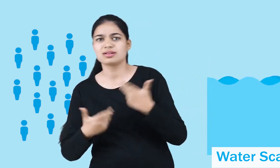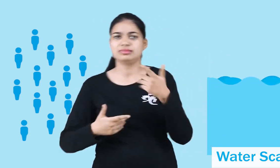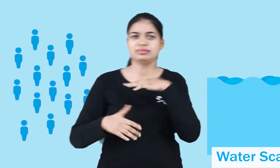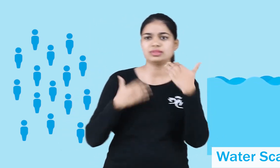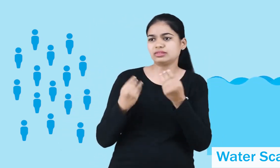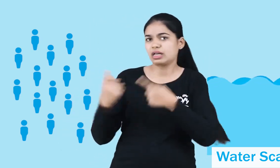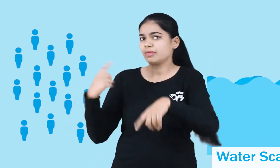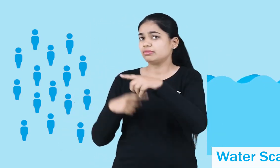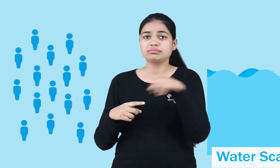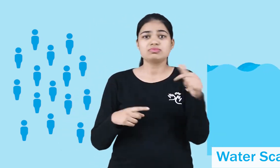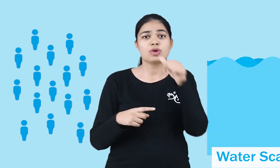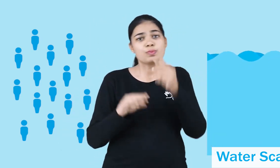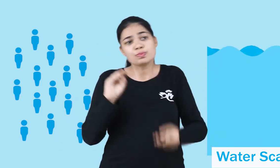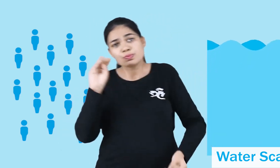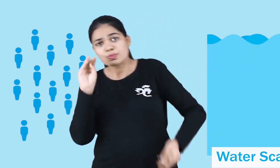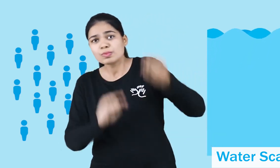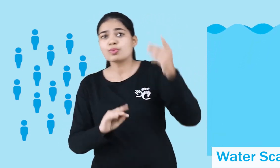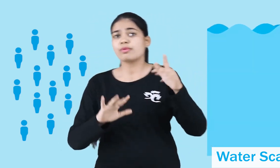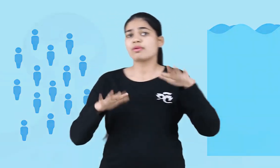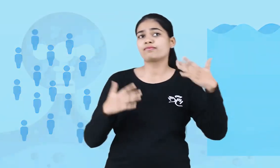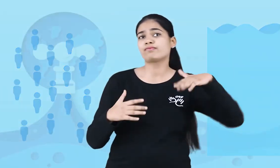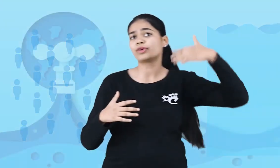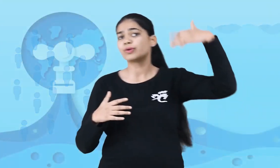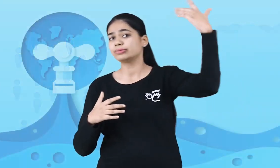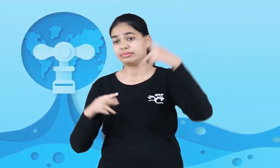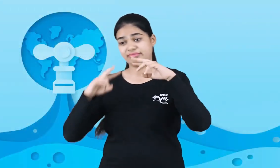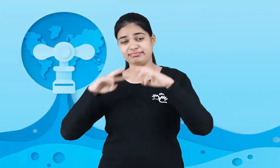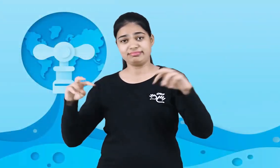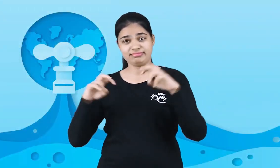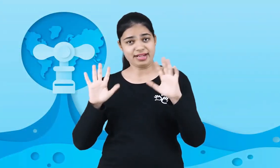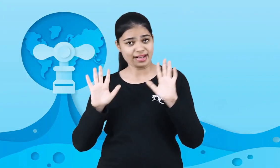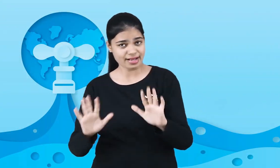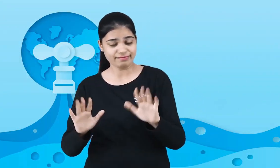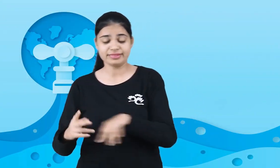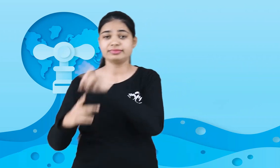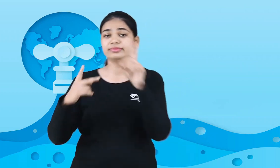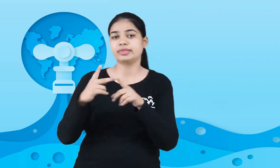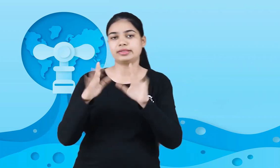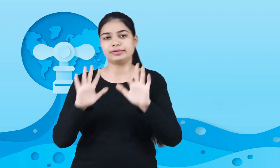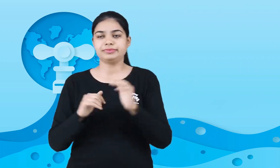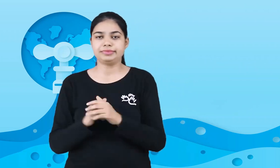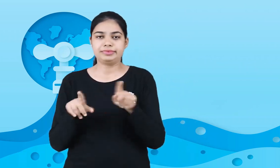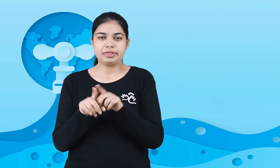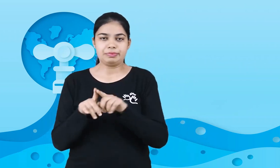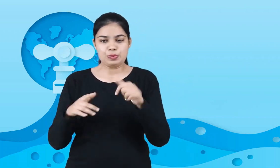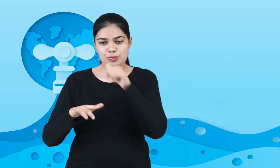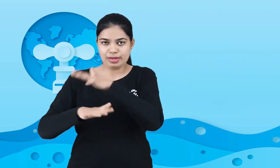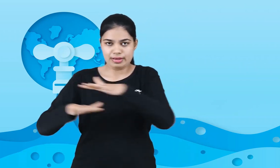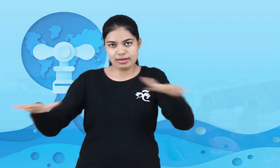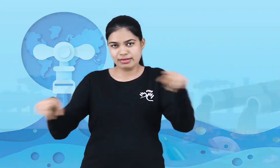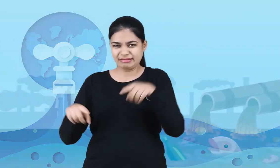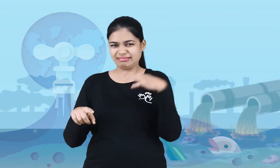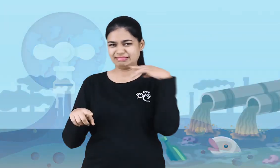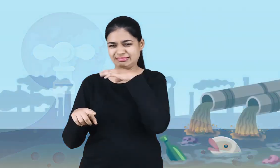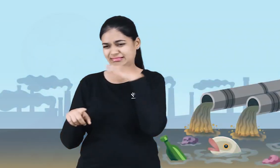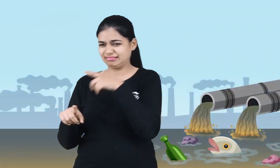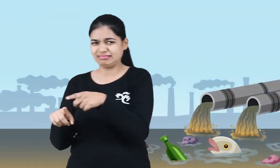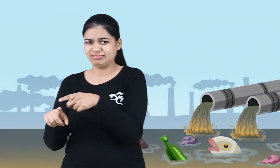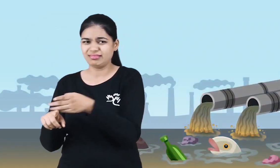But we have a few methods to increase and conserve water for our future. The second thing is water pollution. Our water bodies are polluted